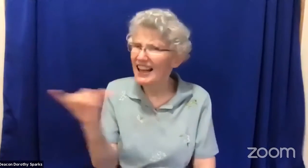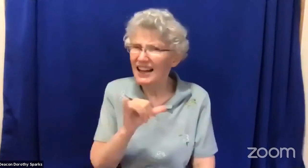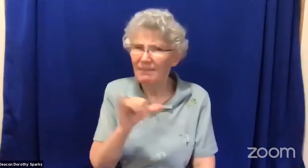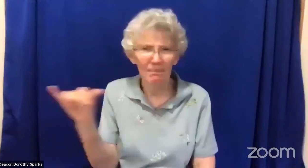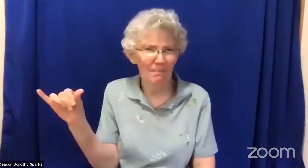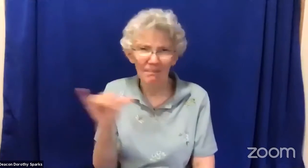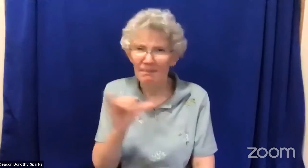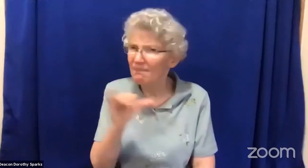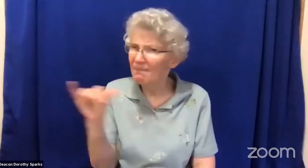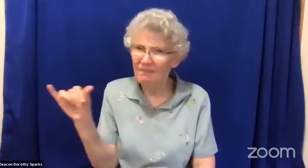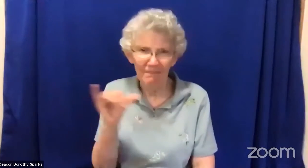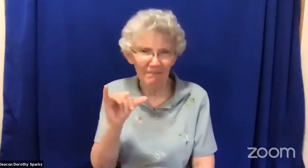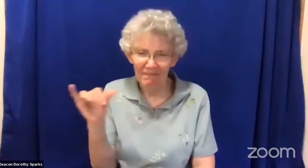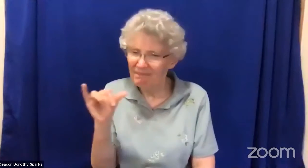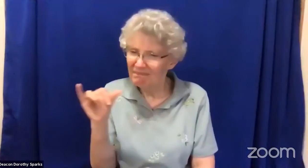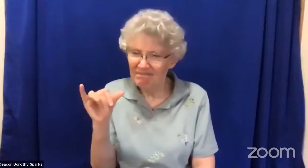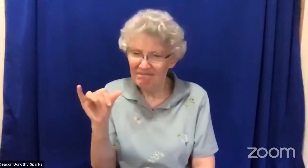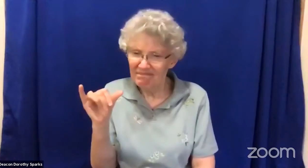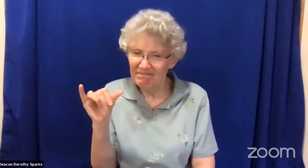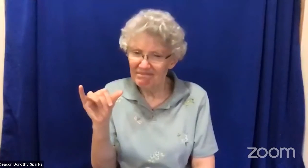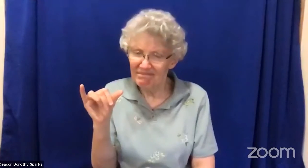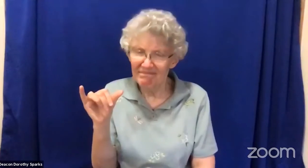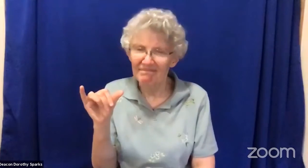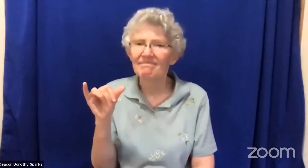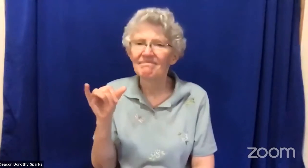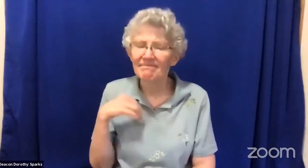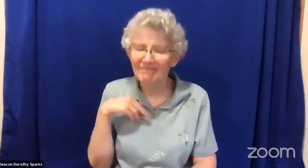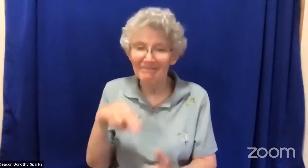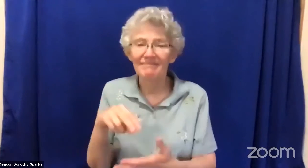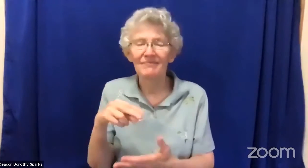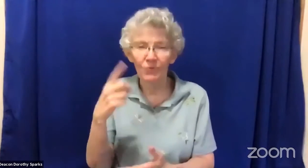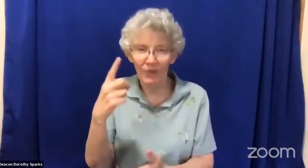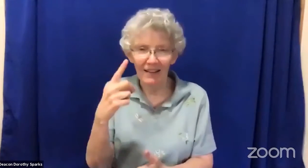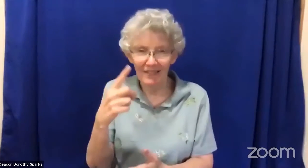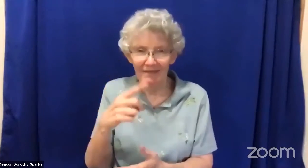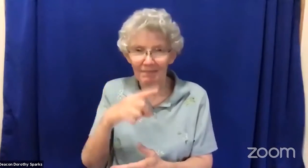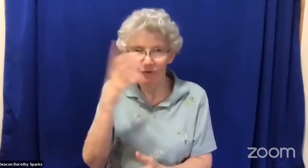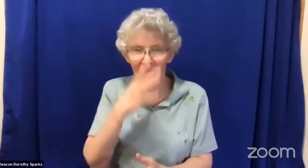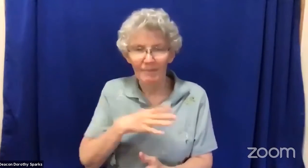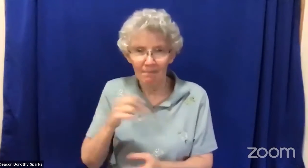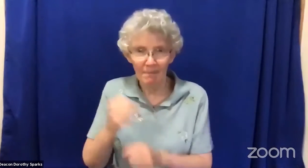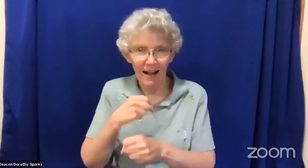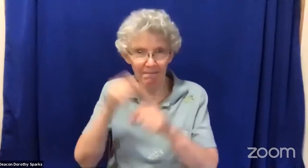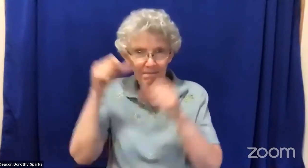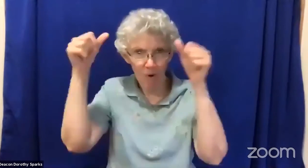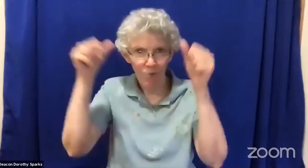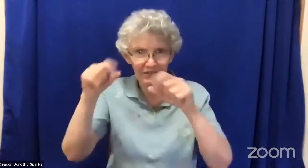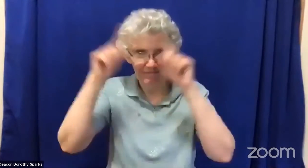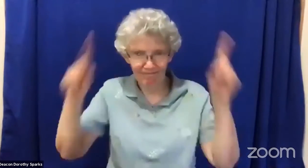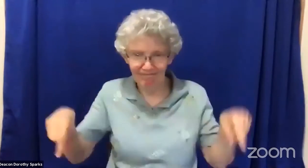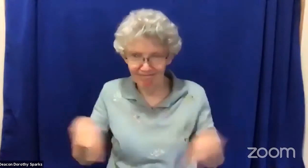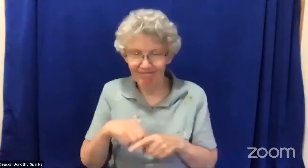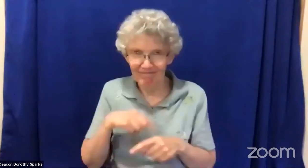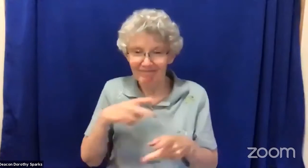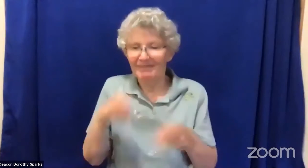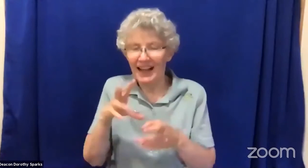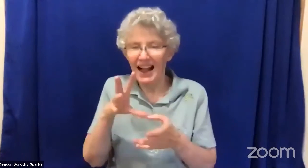But black people are saying that it still doesn't hold the same weight. So there was this one black